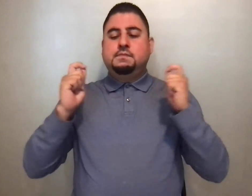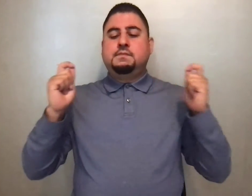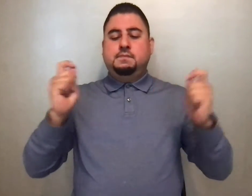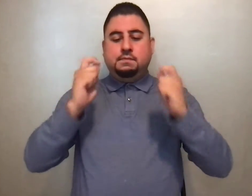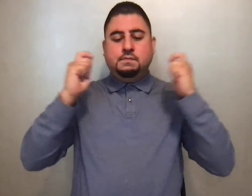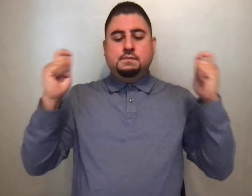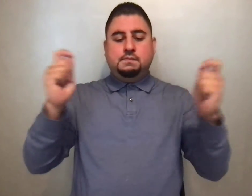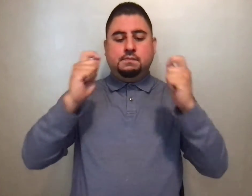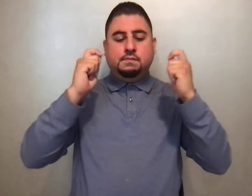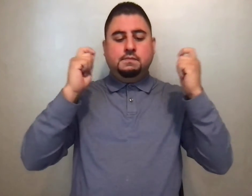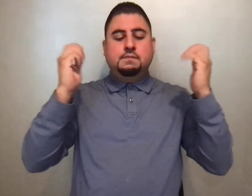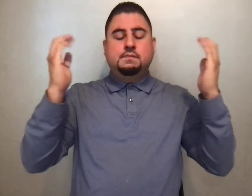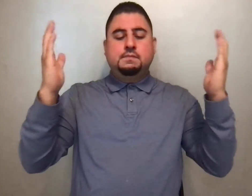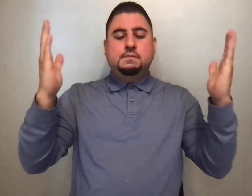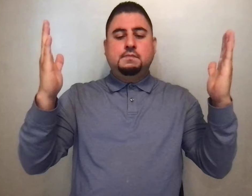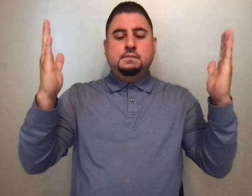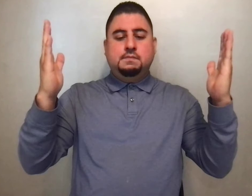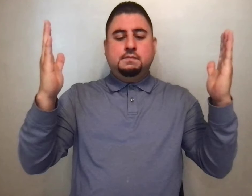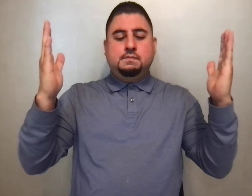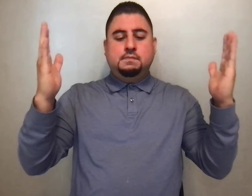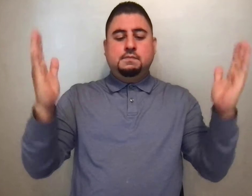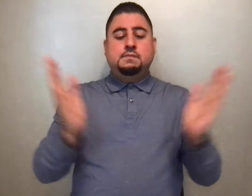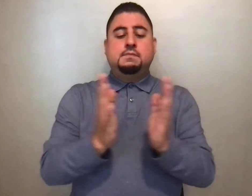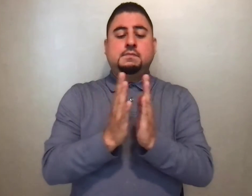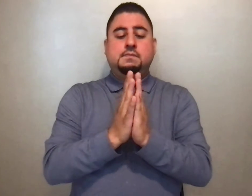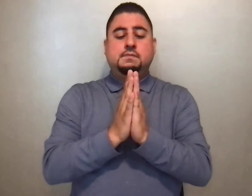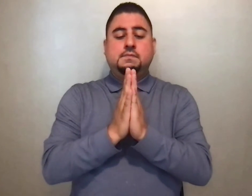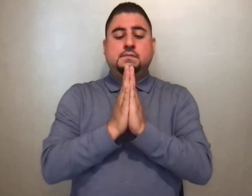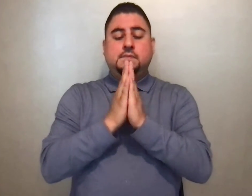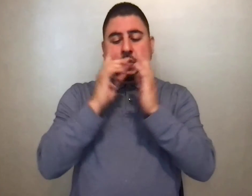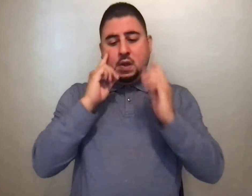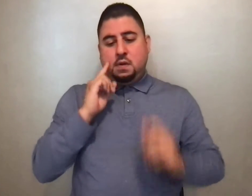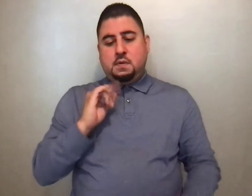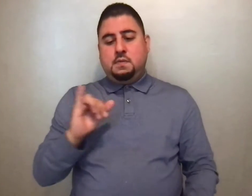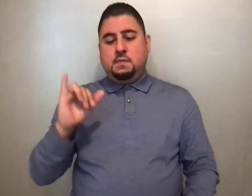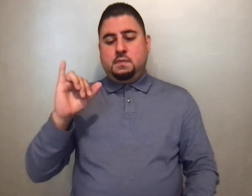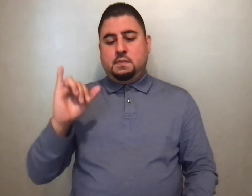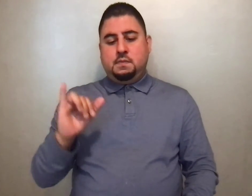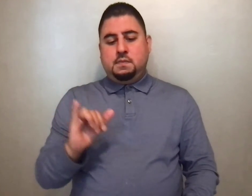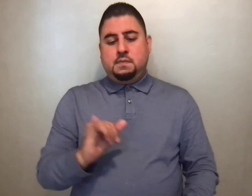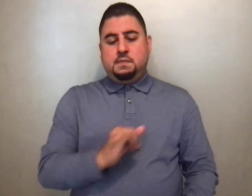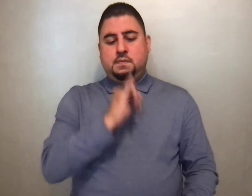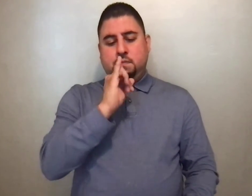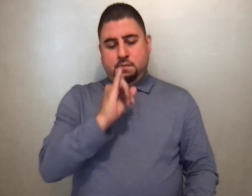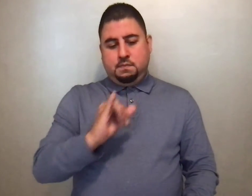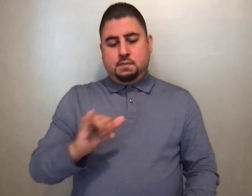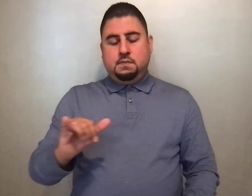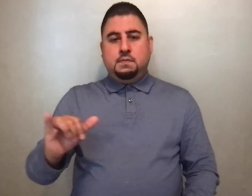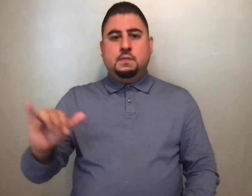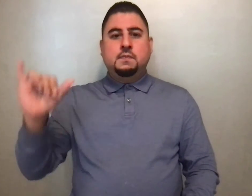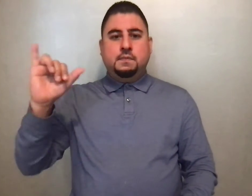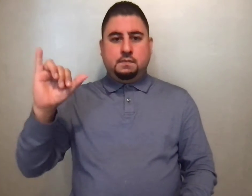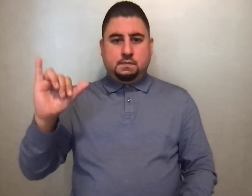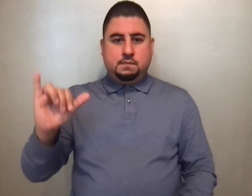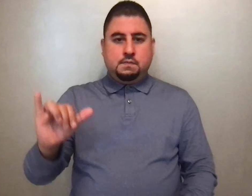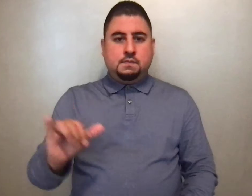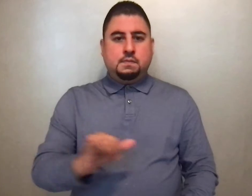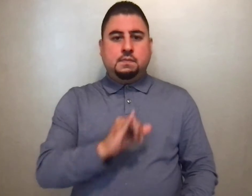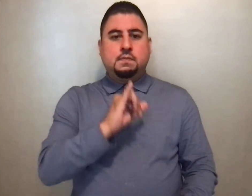Alleluia. Forever and ever. Forever.